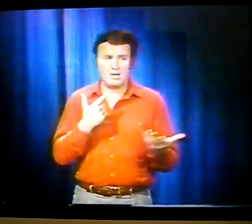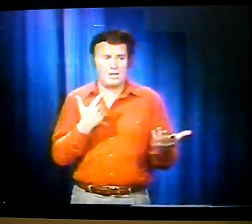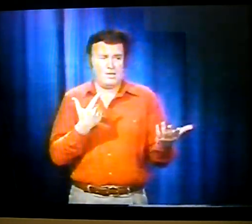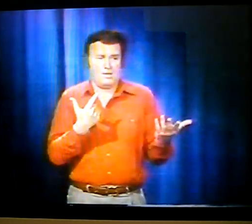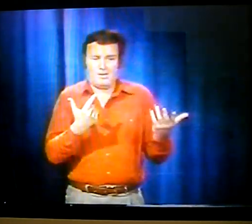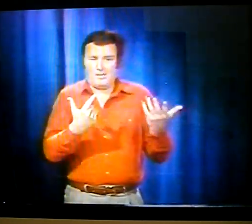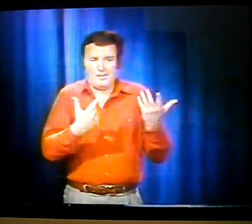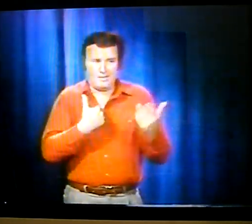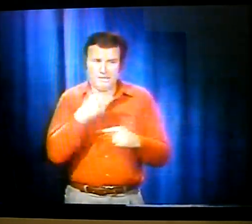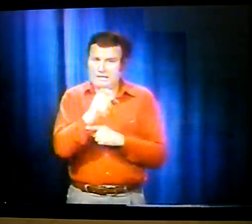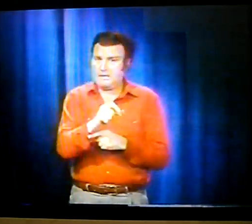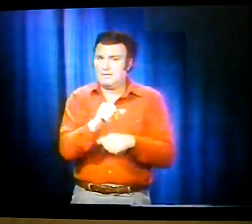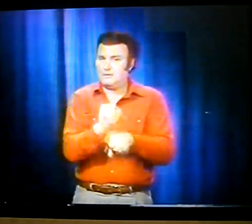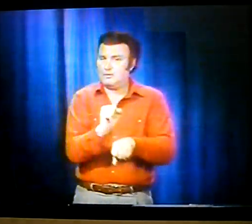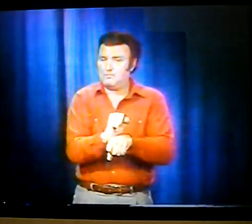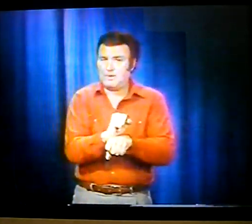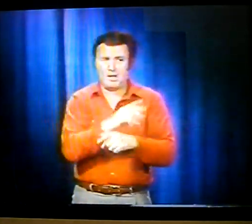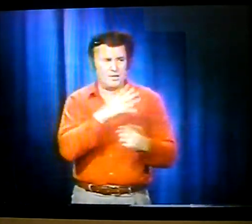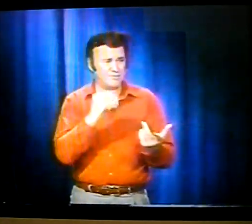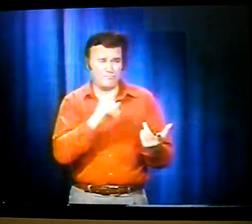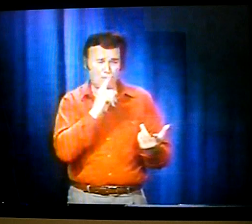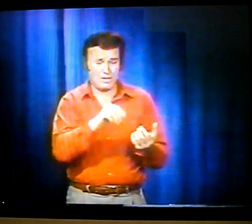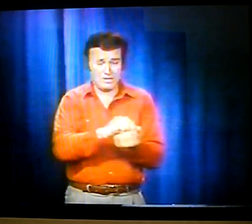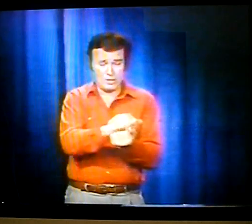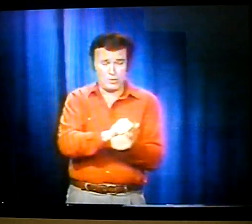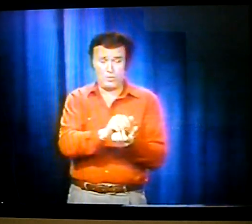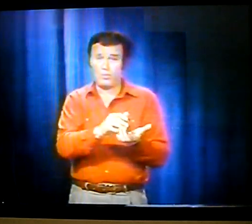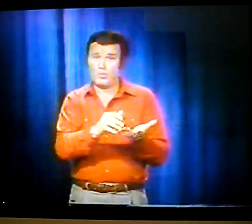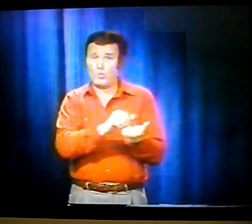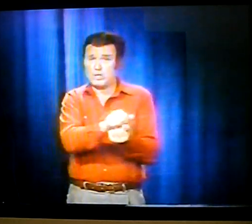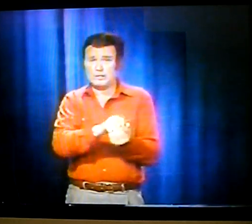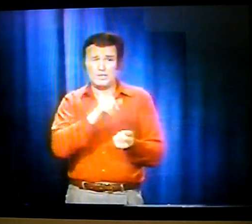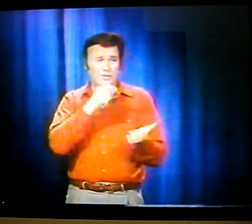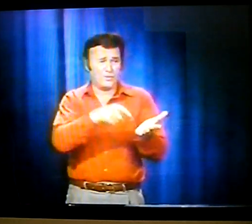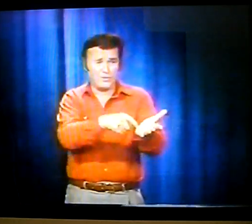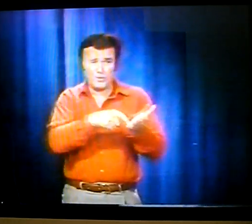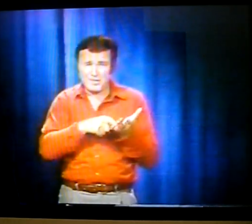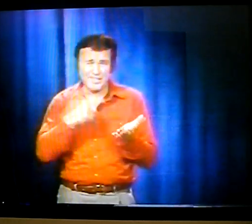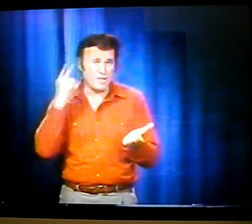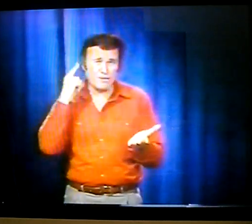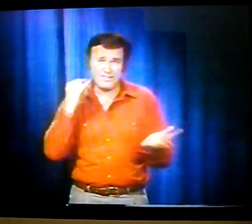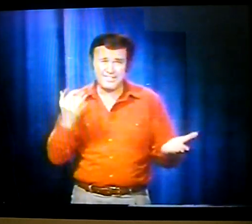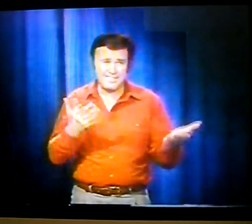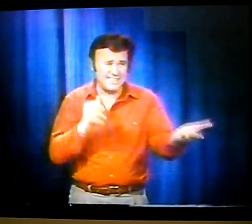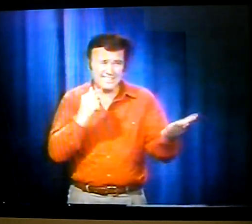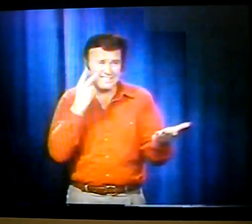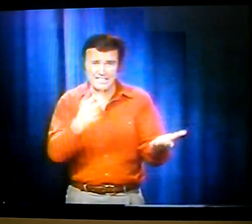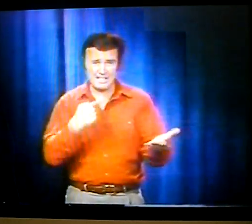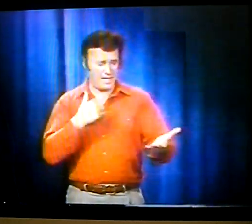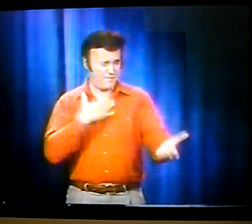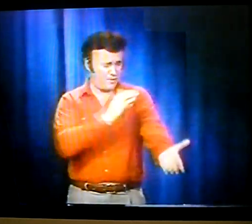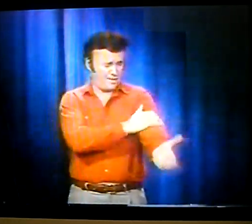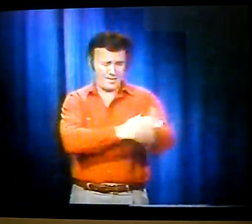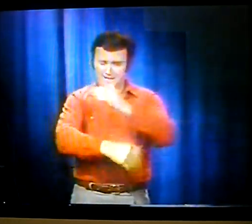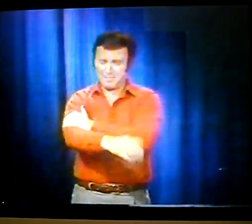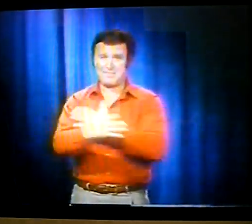I go to college. I need this job. Really, dishwashing does not require that you have to be hearing.